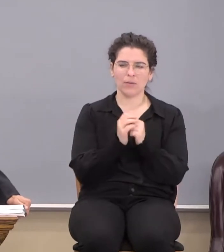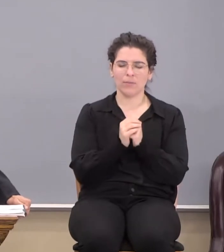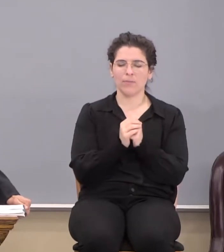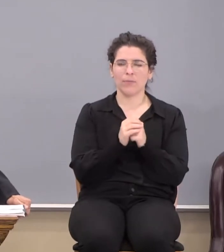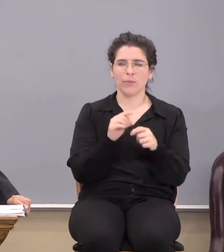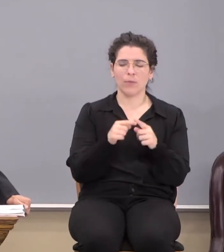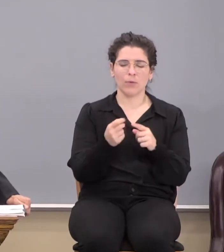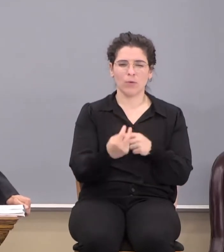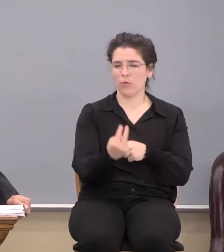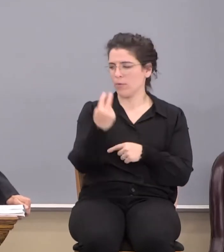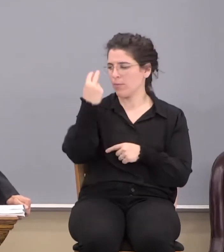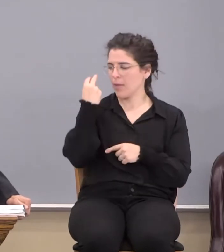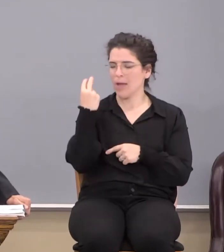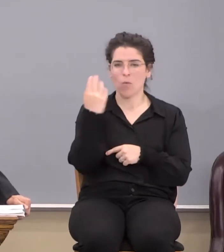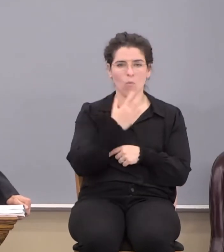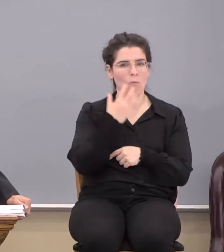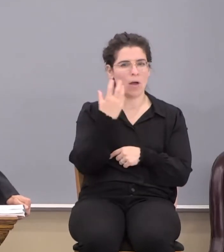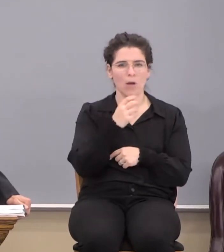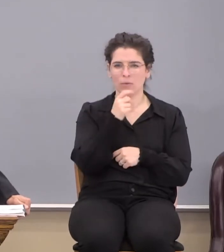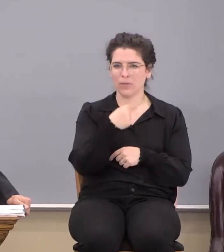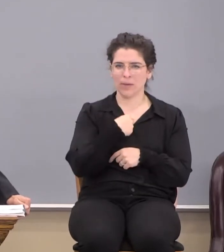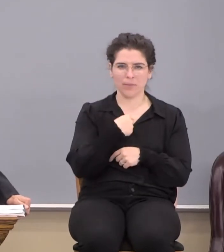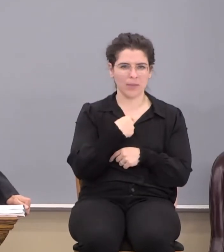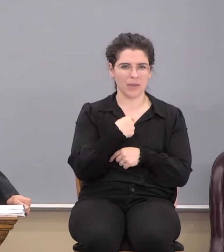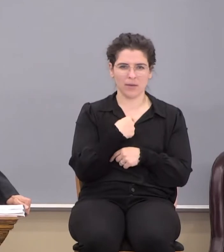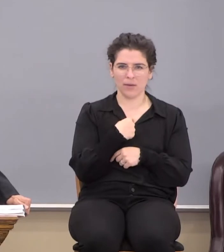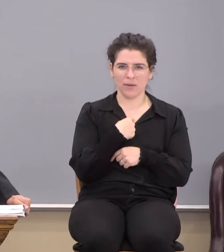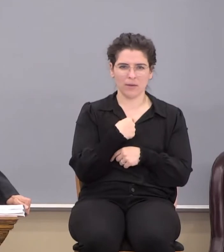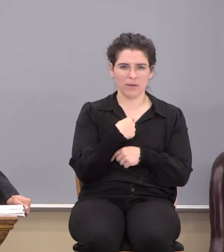And when you look back, realize, wow, it really wasn't me at all.